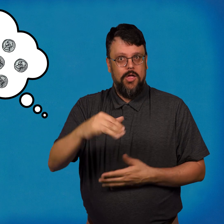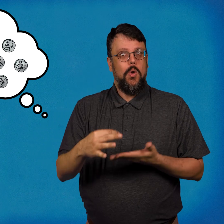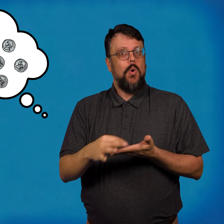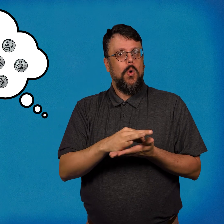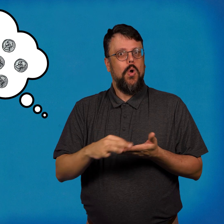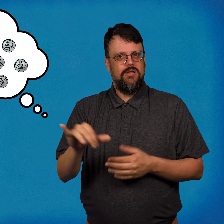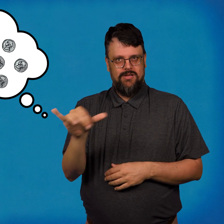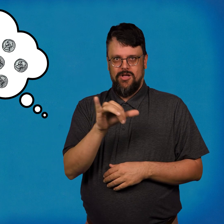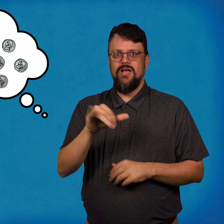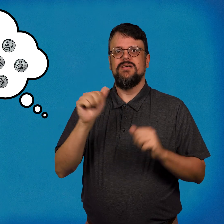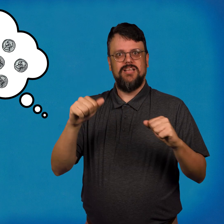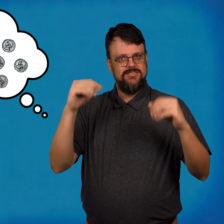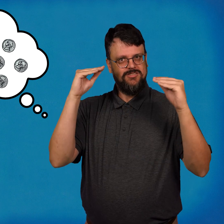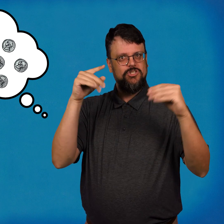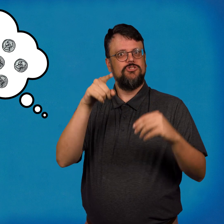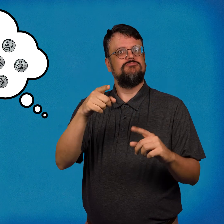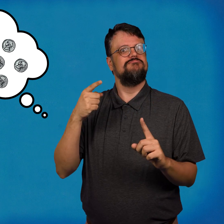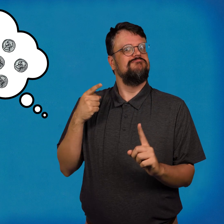Coins can also teach you about fractions.